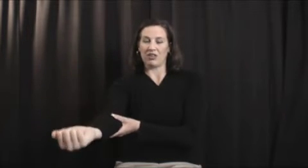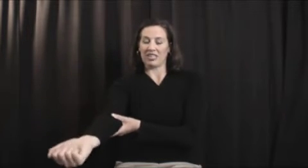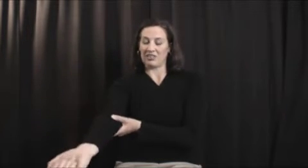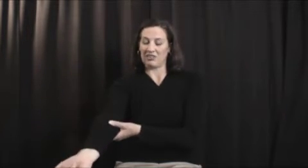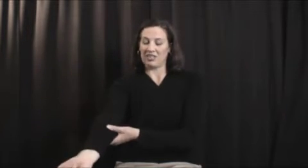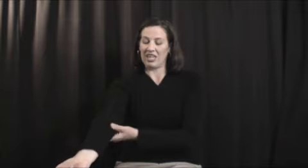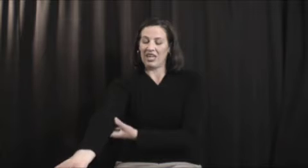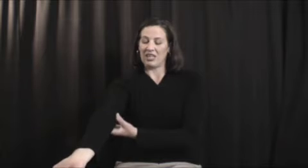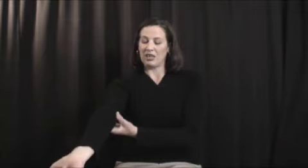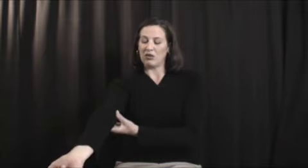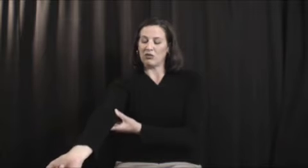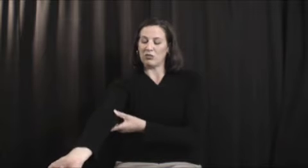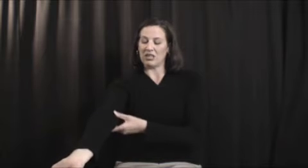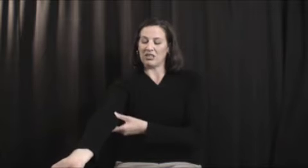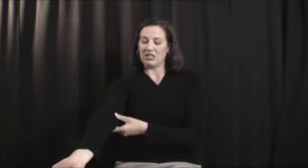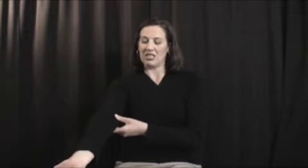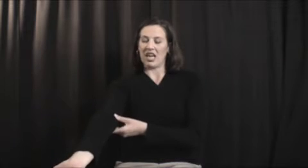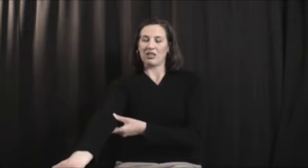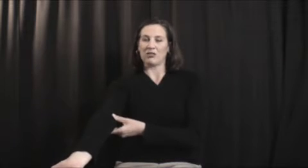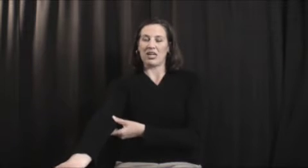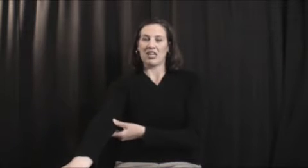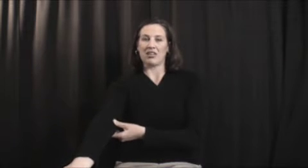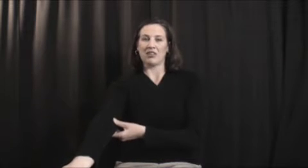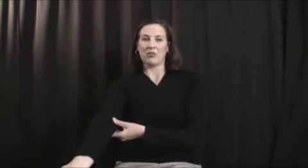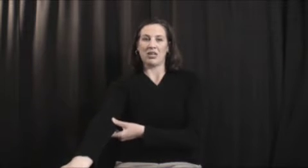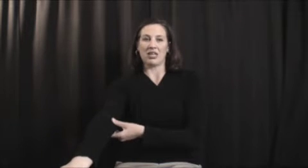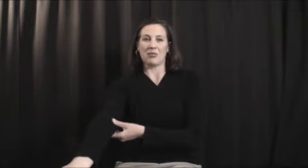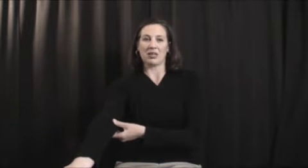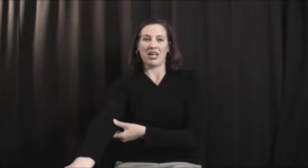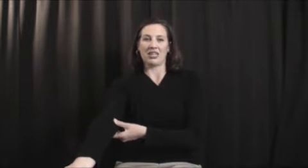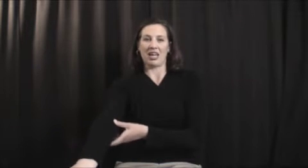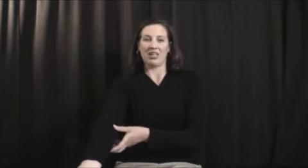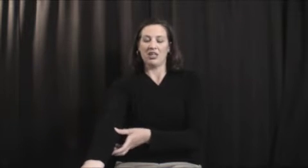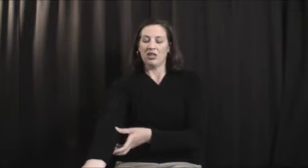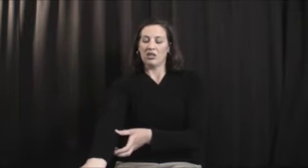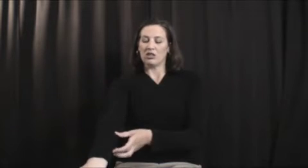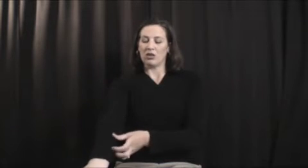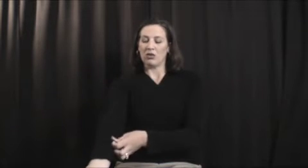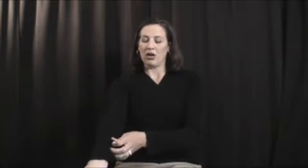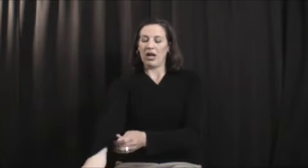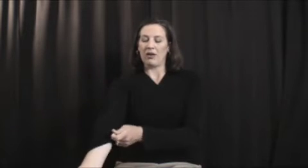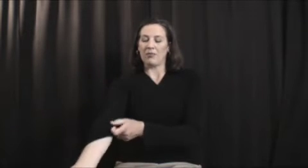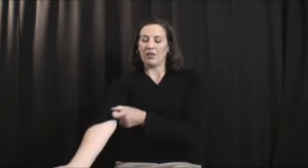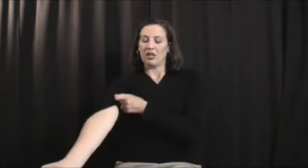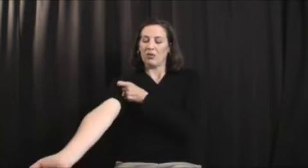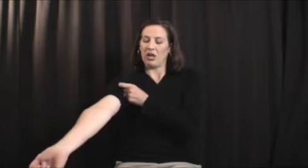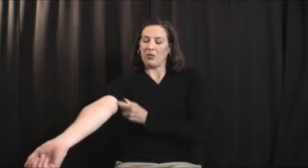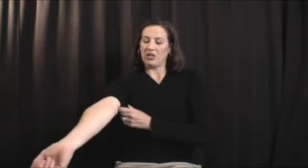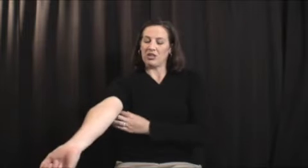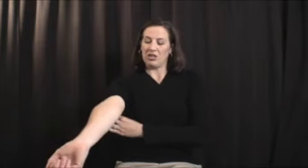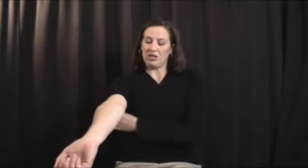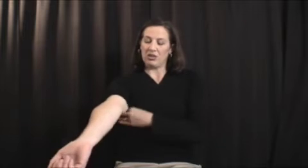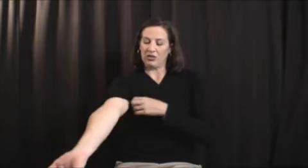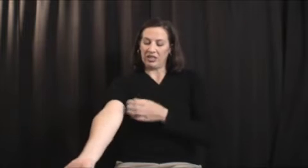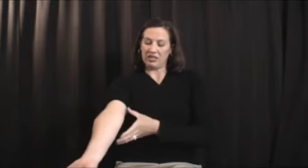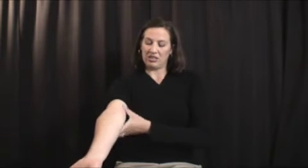flexors that those muscles attach right here on the medial epicondyle. So what I want you to do is